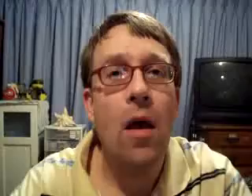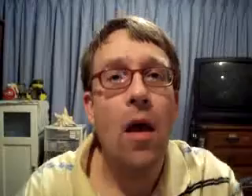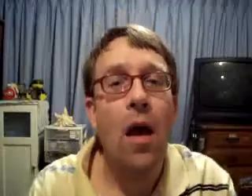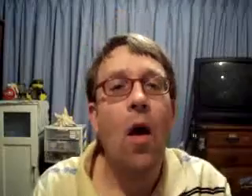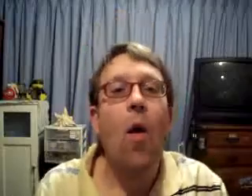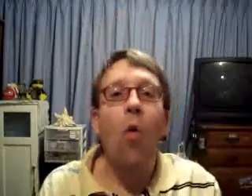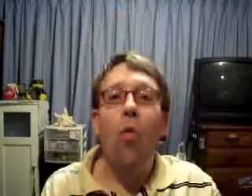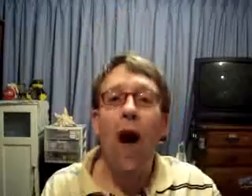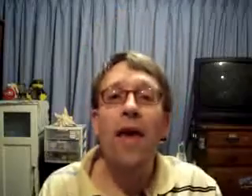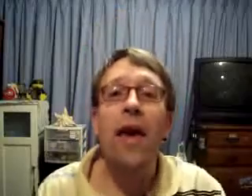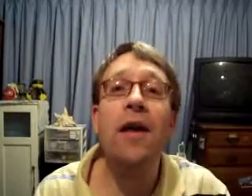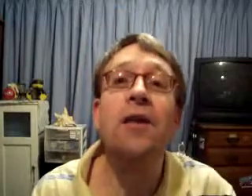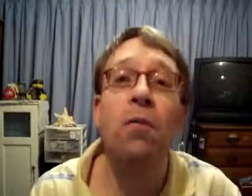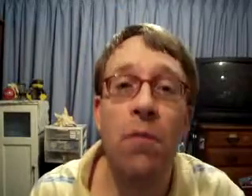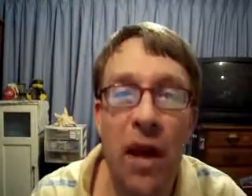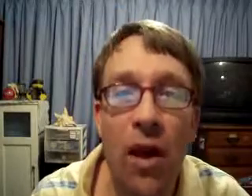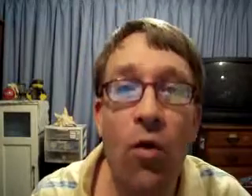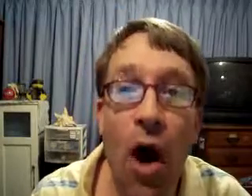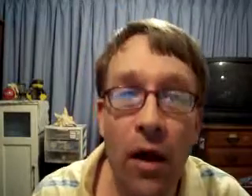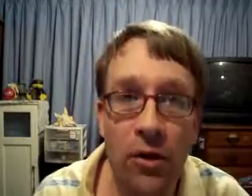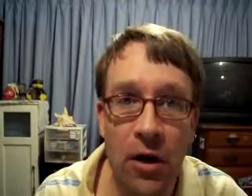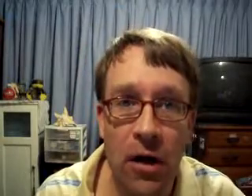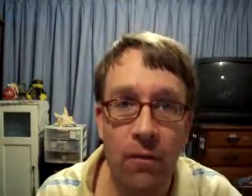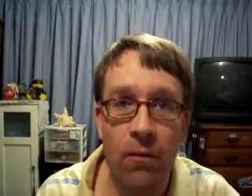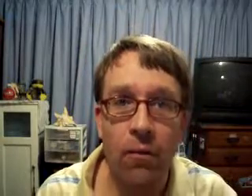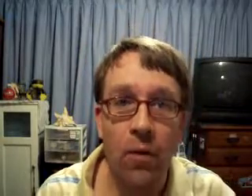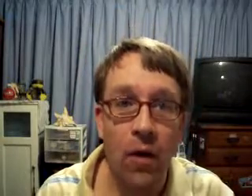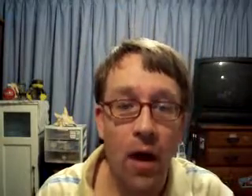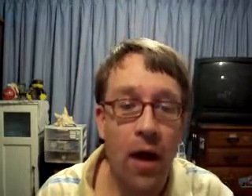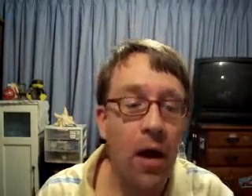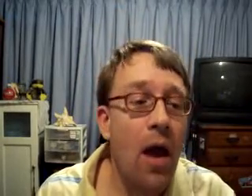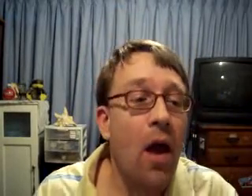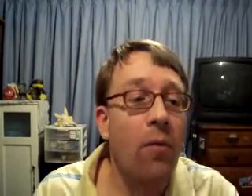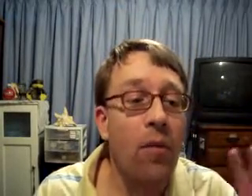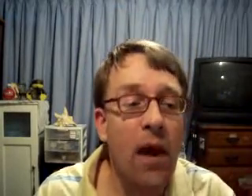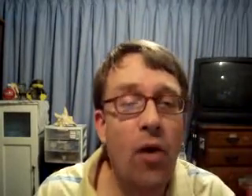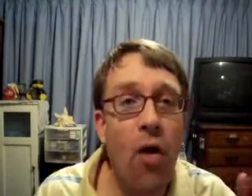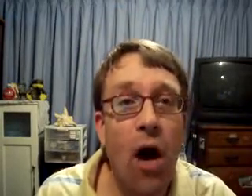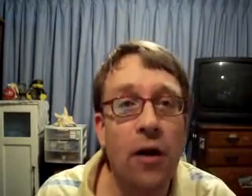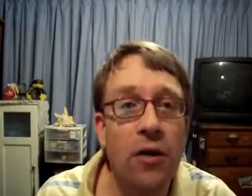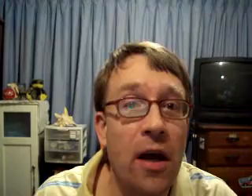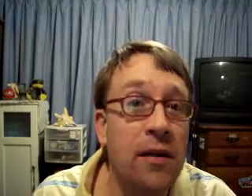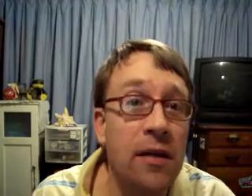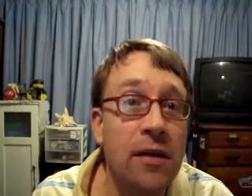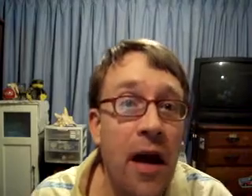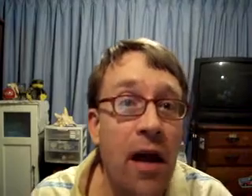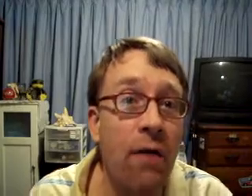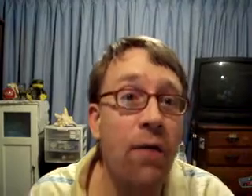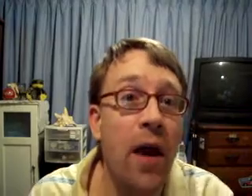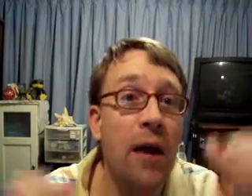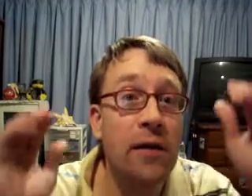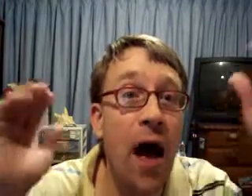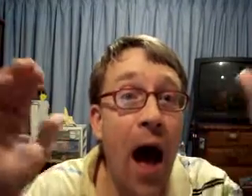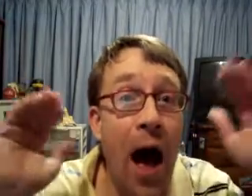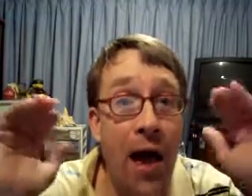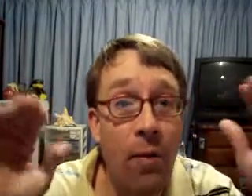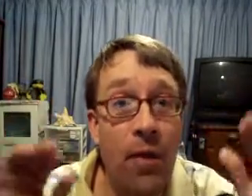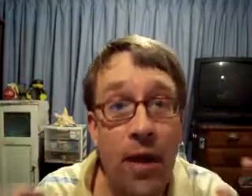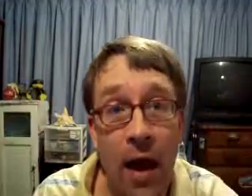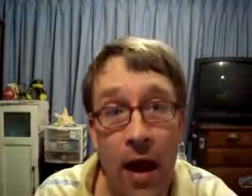What is meteorology? Okay. Meteorology is the study of things high up in the